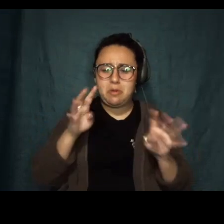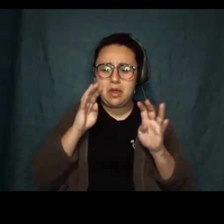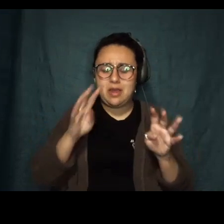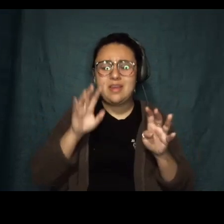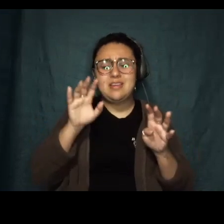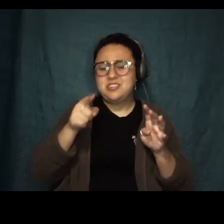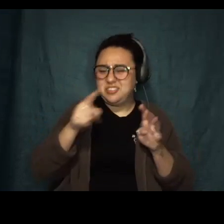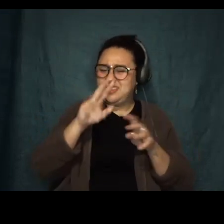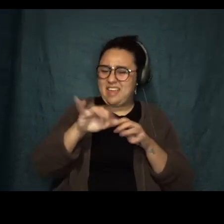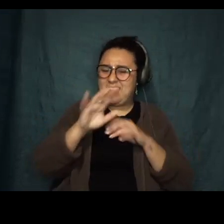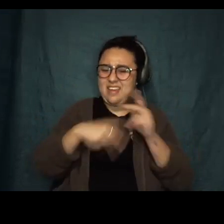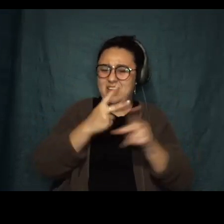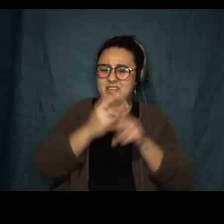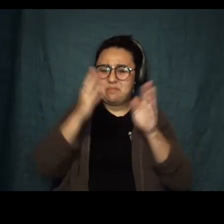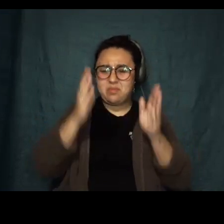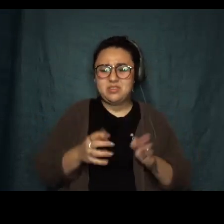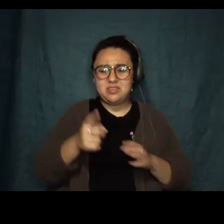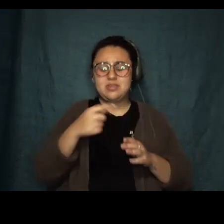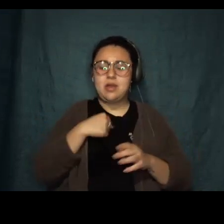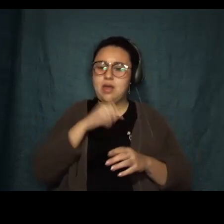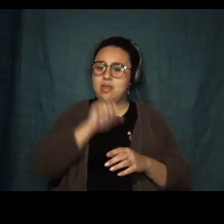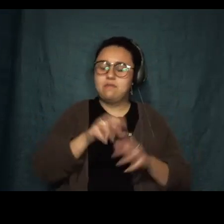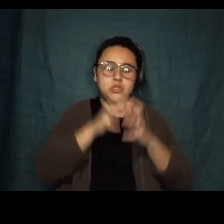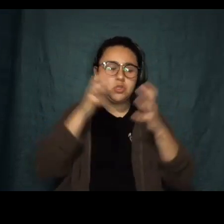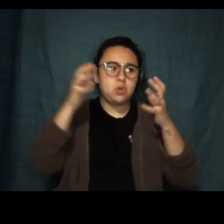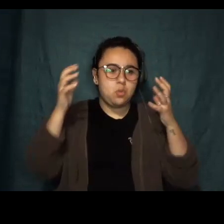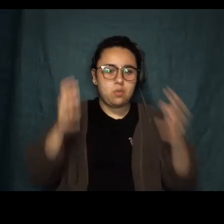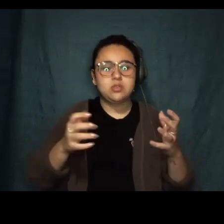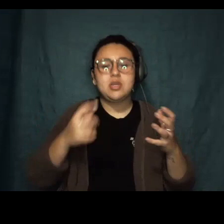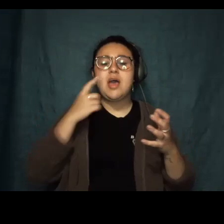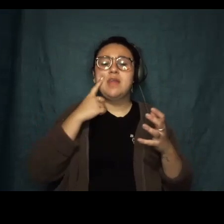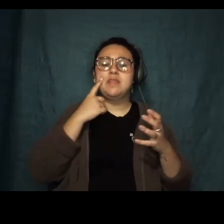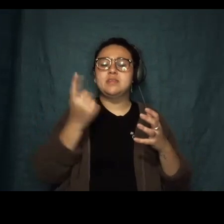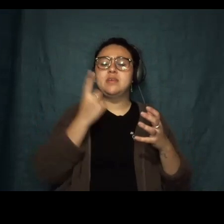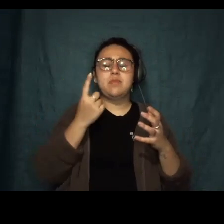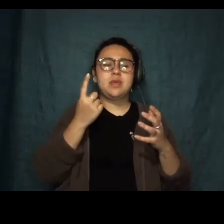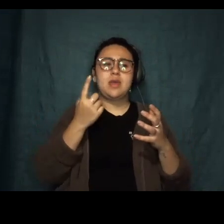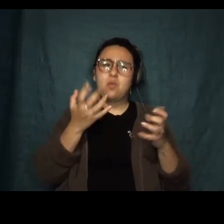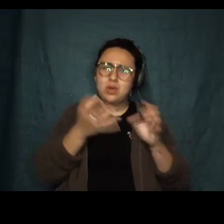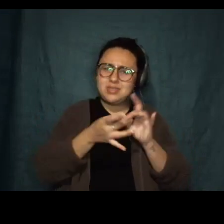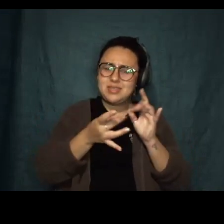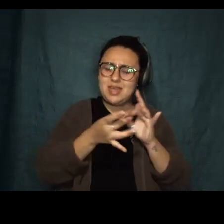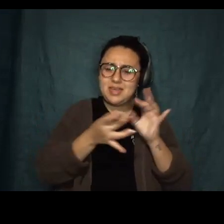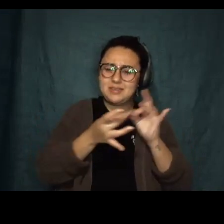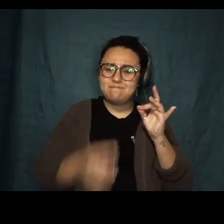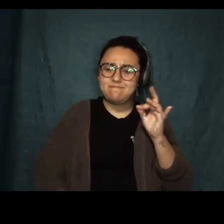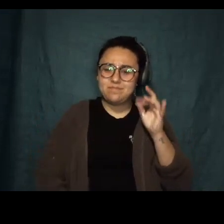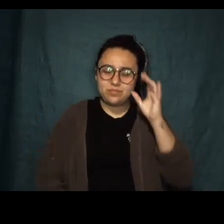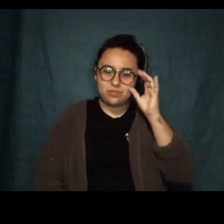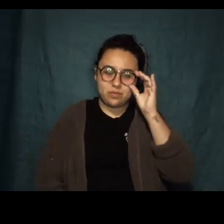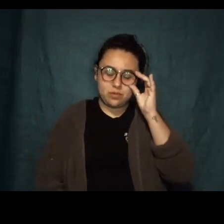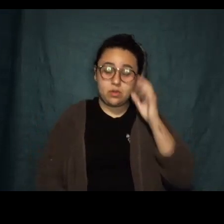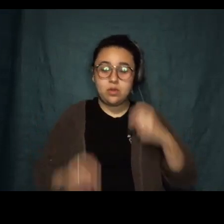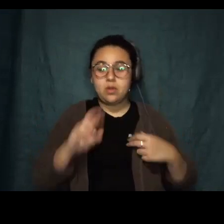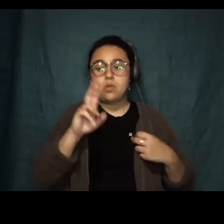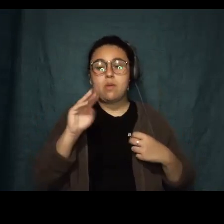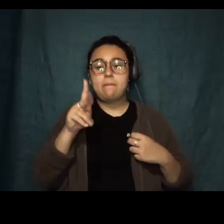person and I love her very much and I think the thing I want to say is that the rumpus as you know